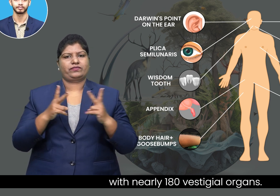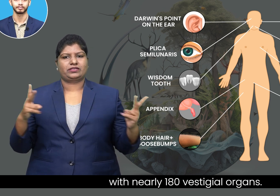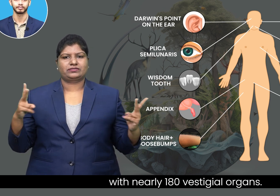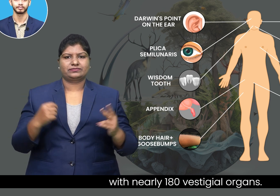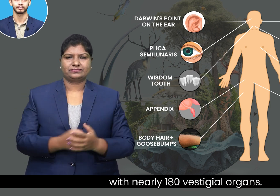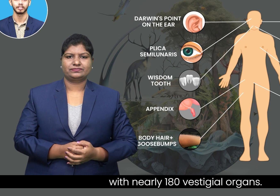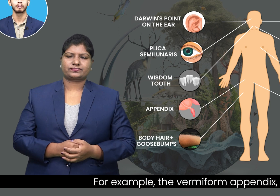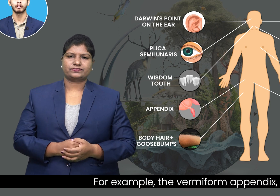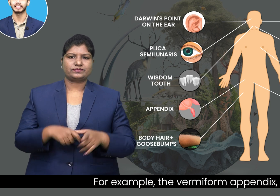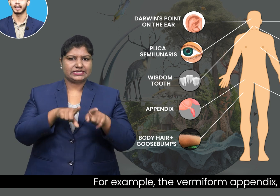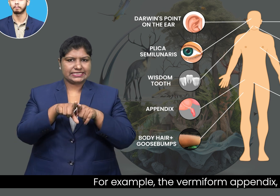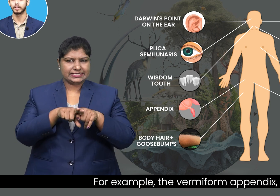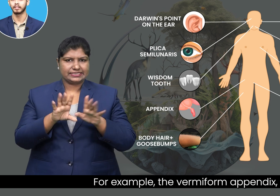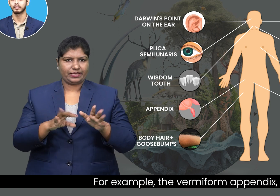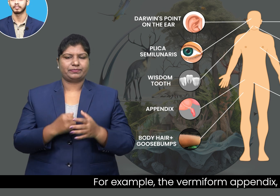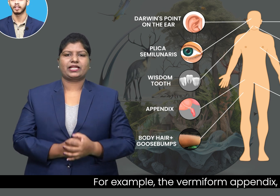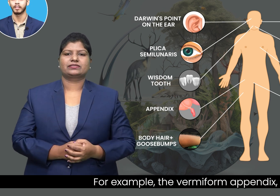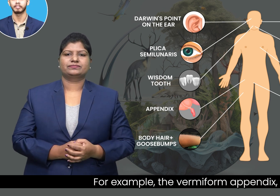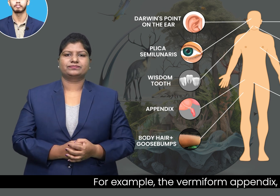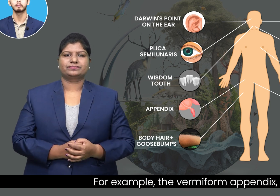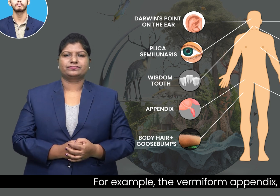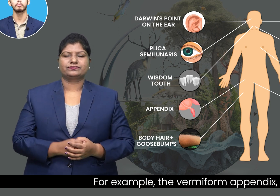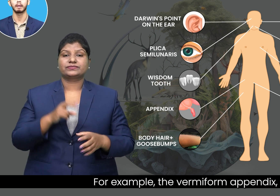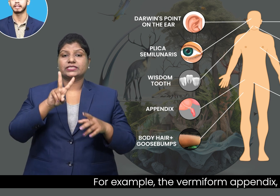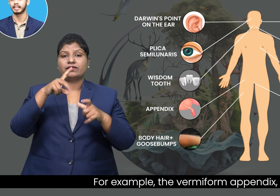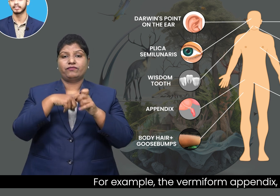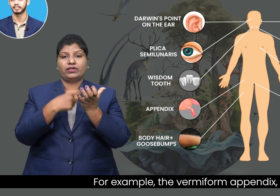For example, the vermiform appendix,